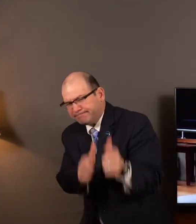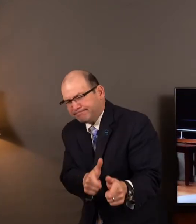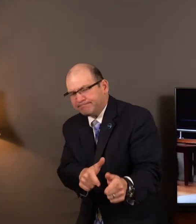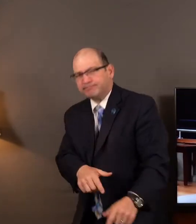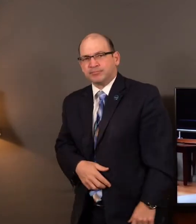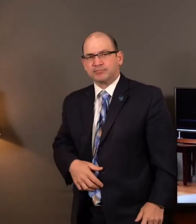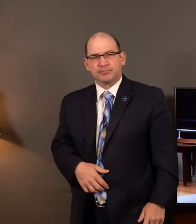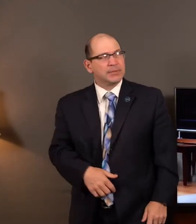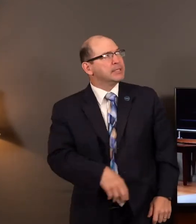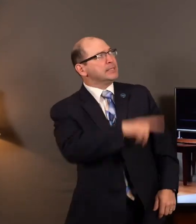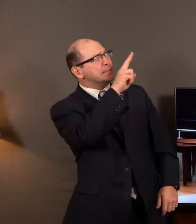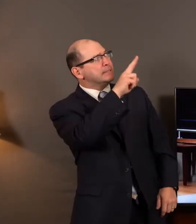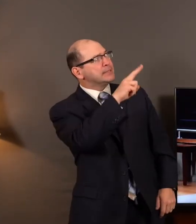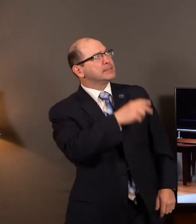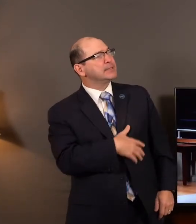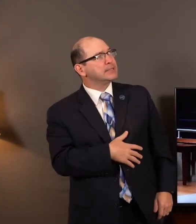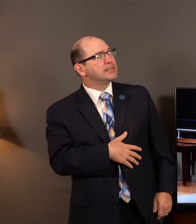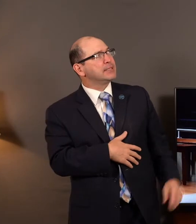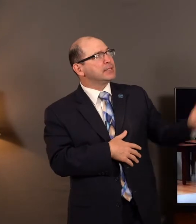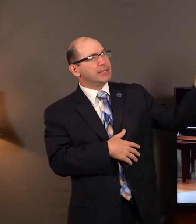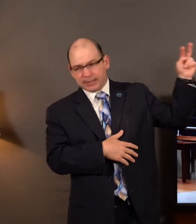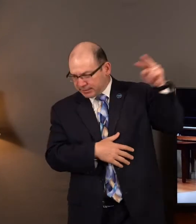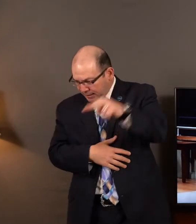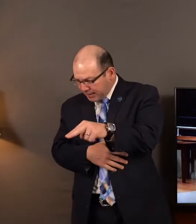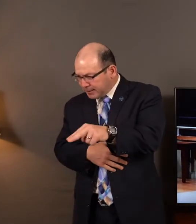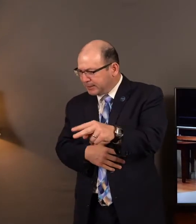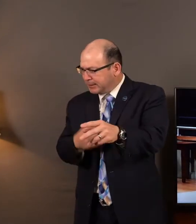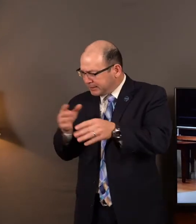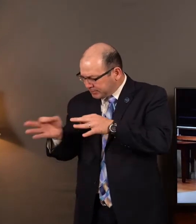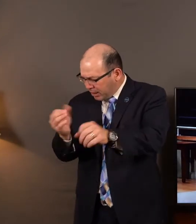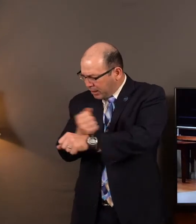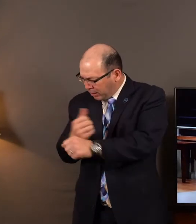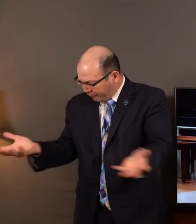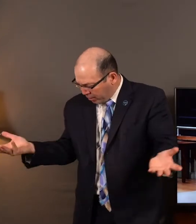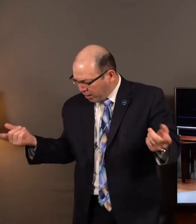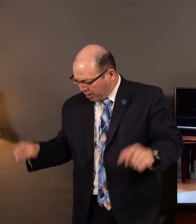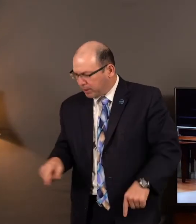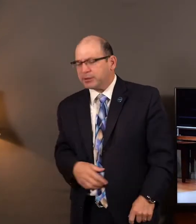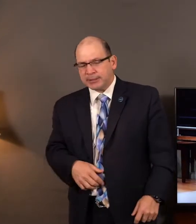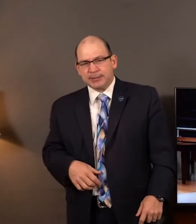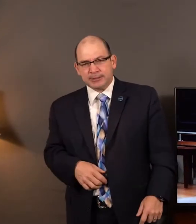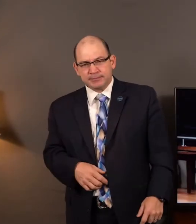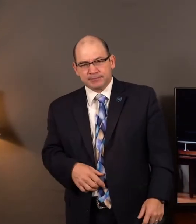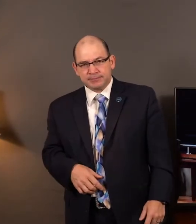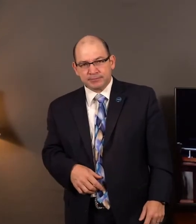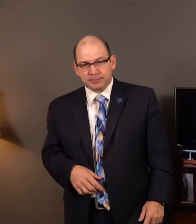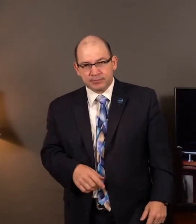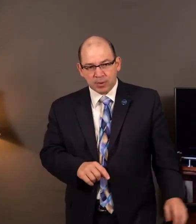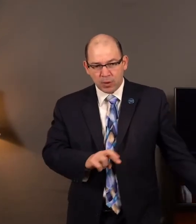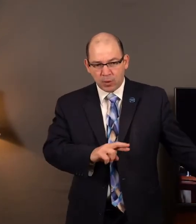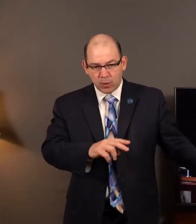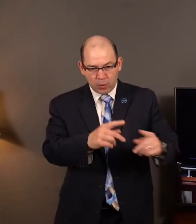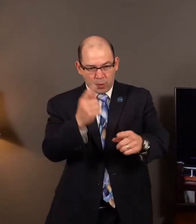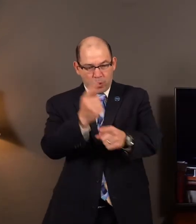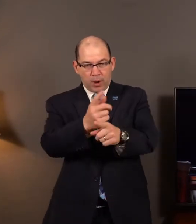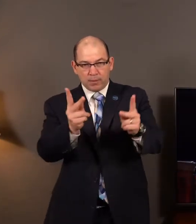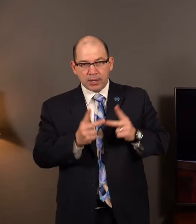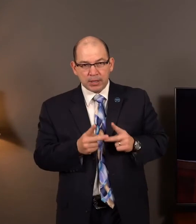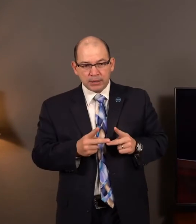little boy up in the tree. That boy was giving him the scouting report of where the Confederate troops were. And just when they were in the right spot, Colonel Joshua Chamberlain